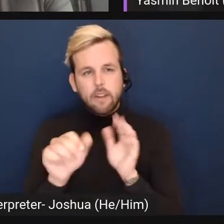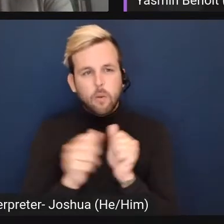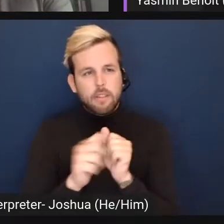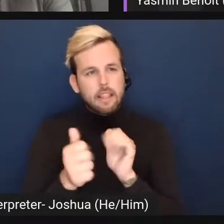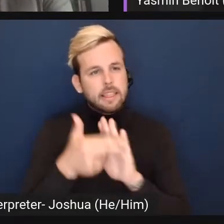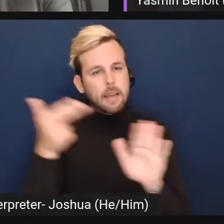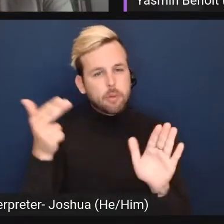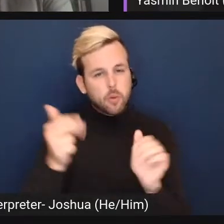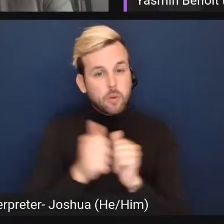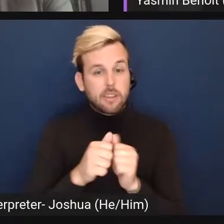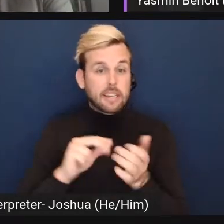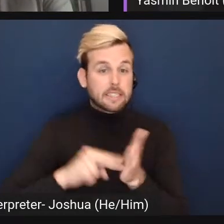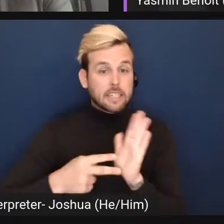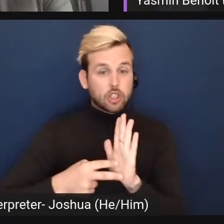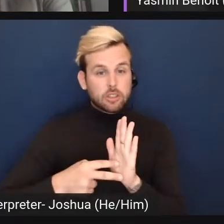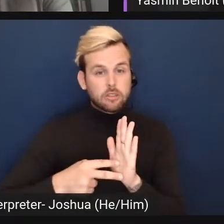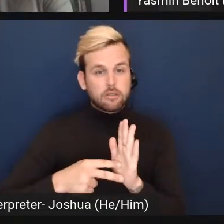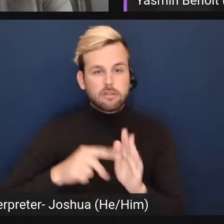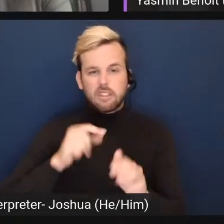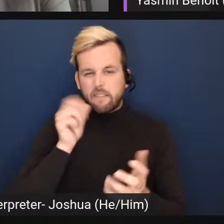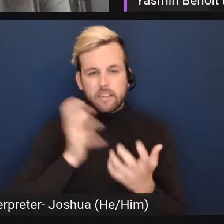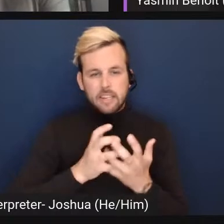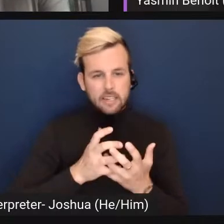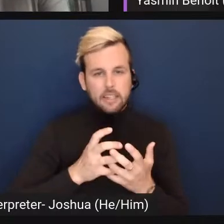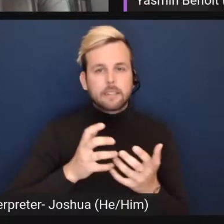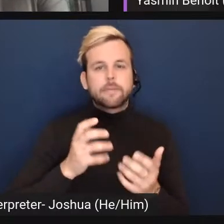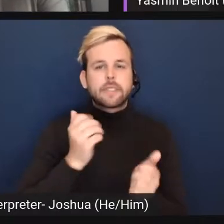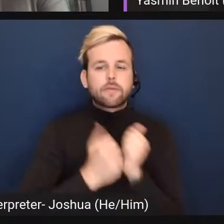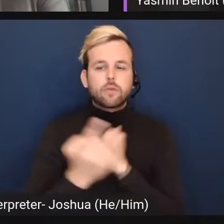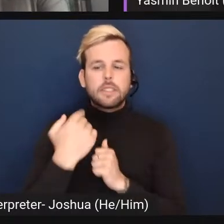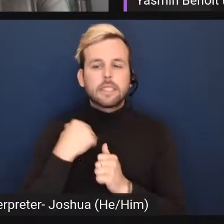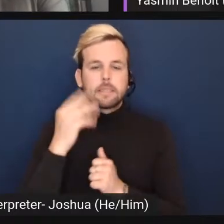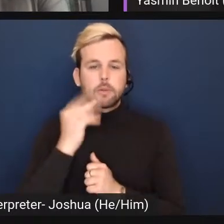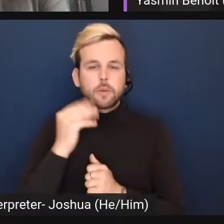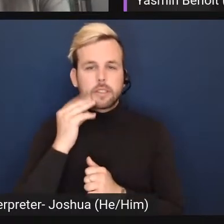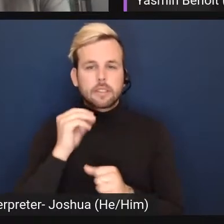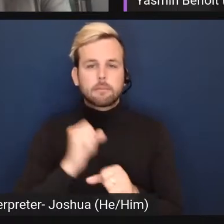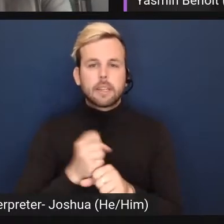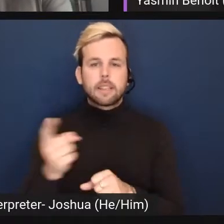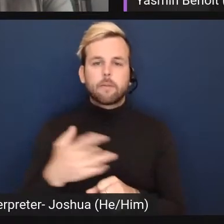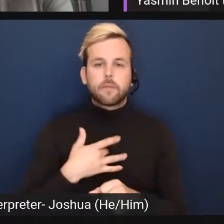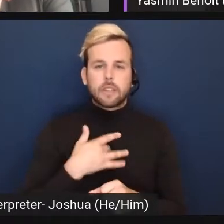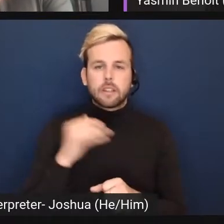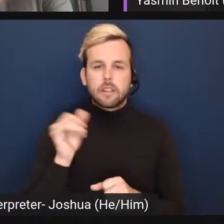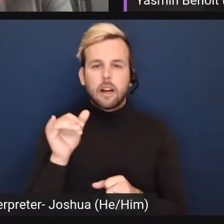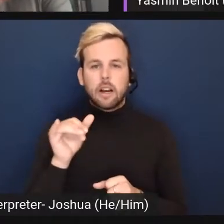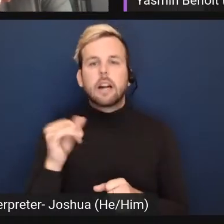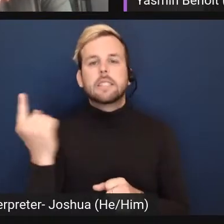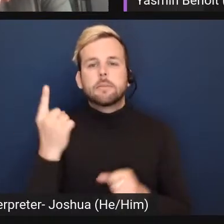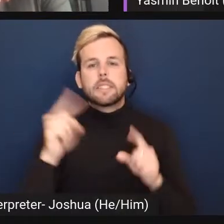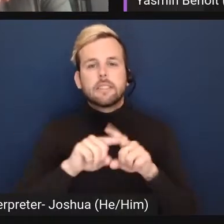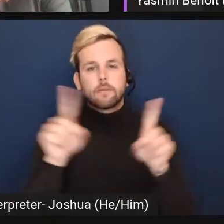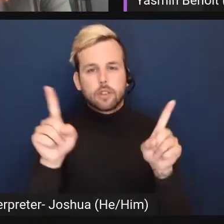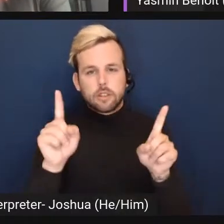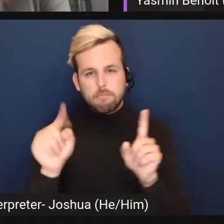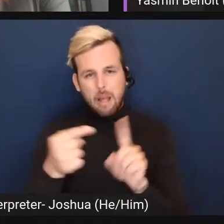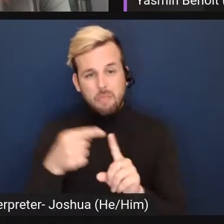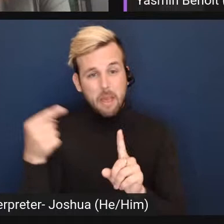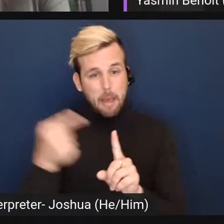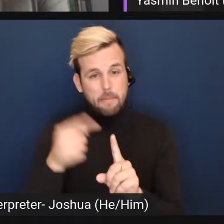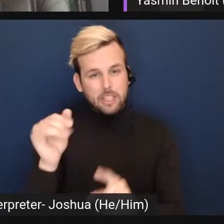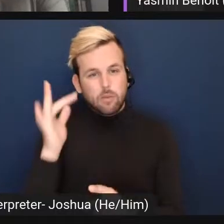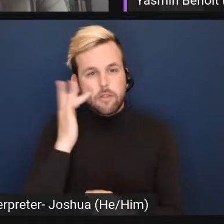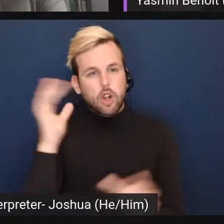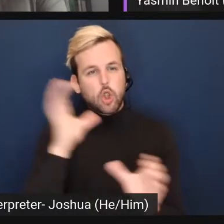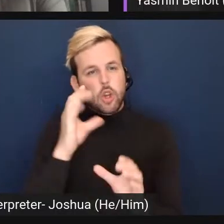label with the intention of it not actually fitting them. Everyone has an experience that makes them feel like there is something different about them. And that's why they're